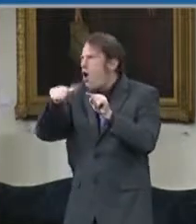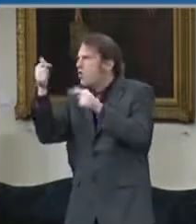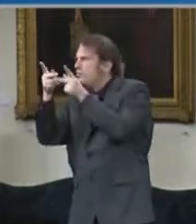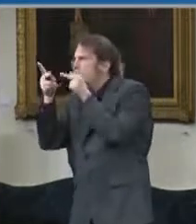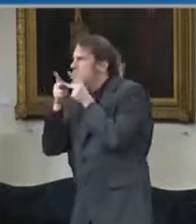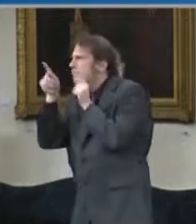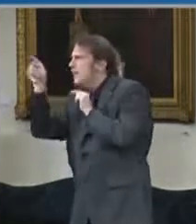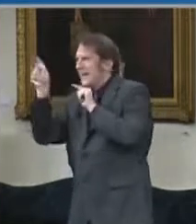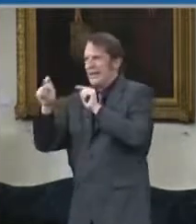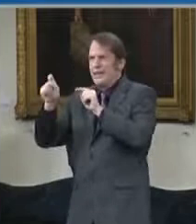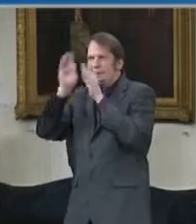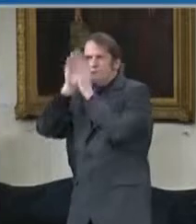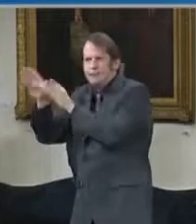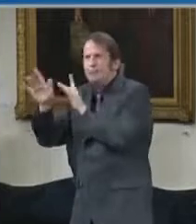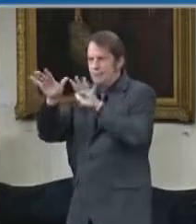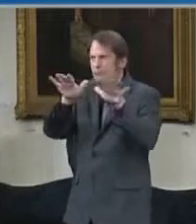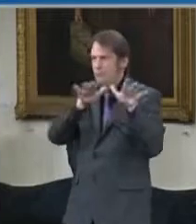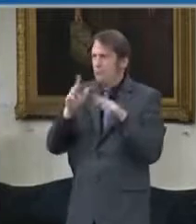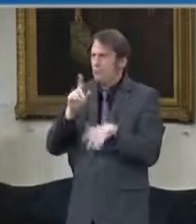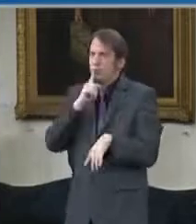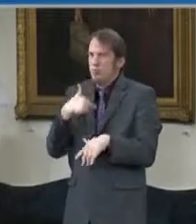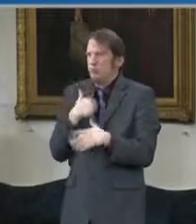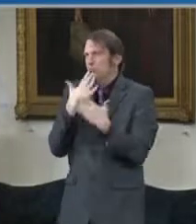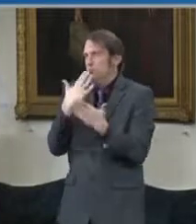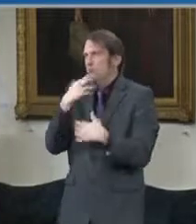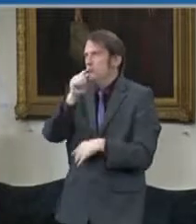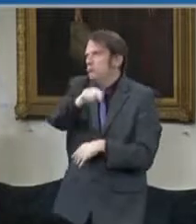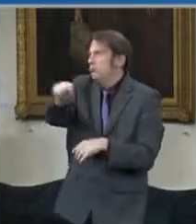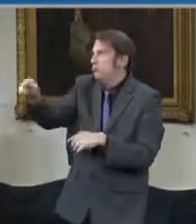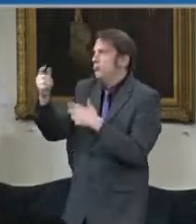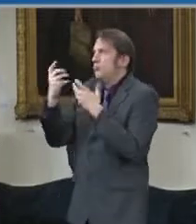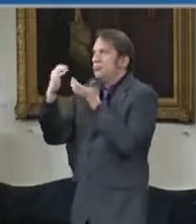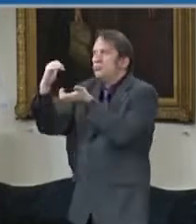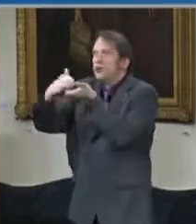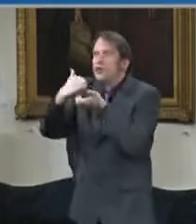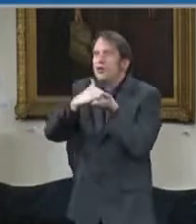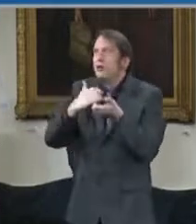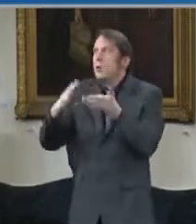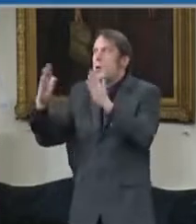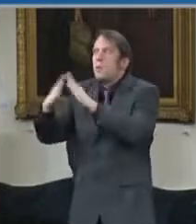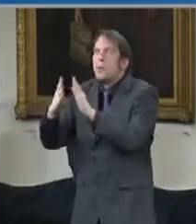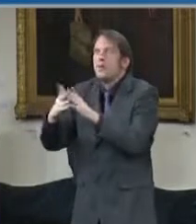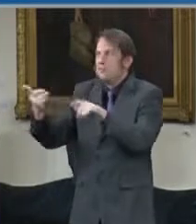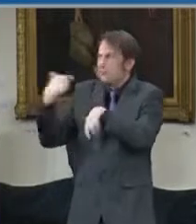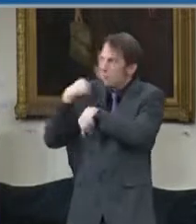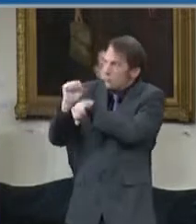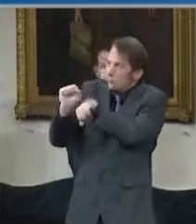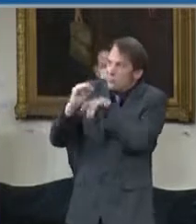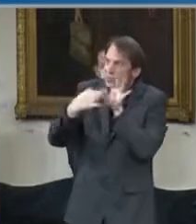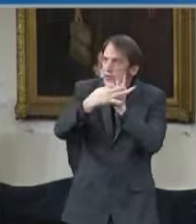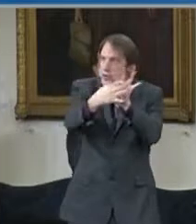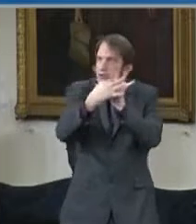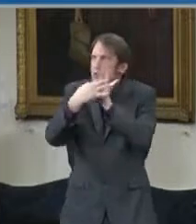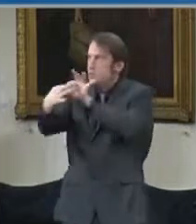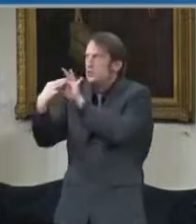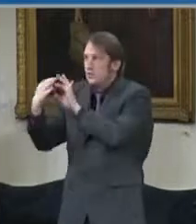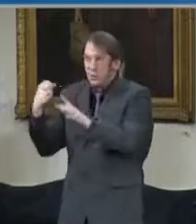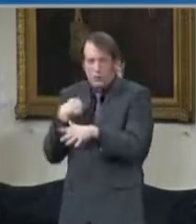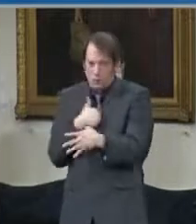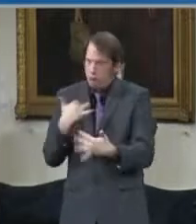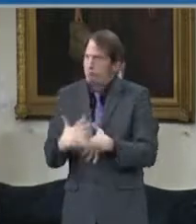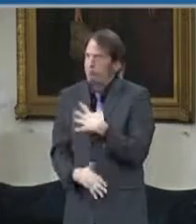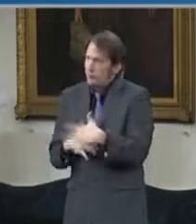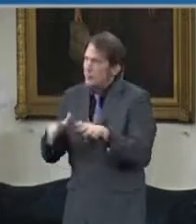partners and the community for working with us as we advance community community immunity. As more becomes as more vaccine